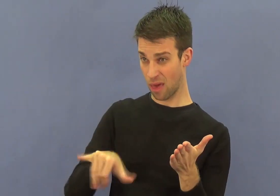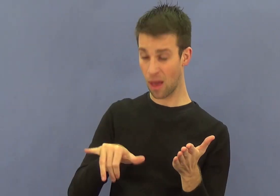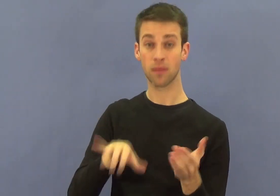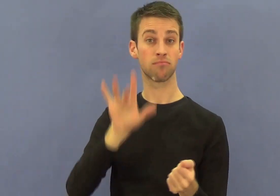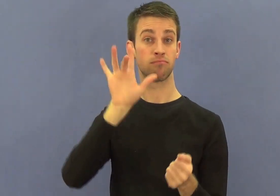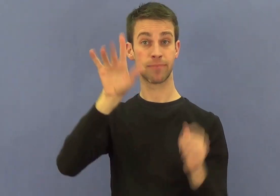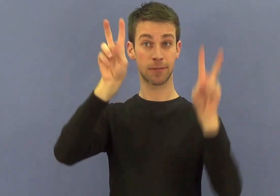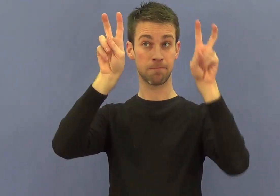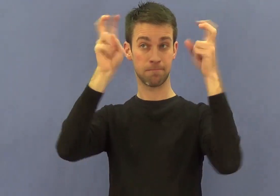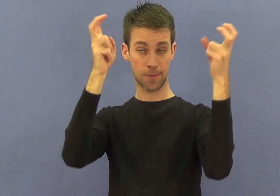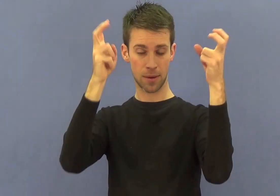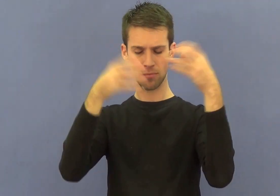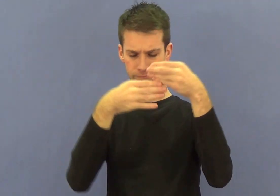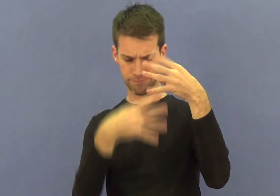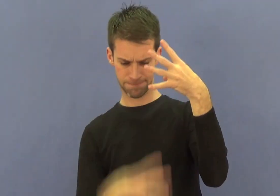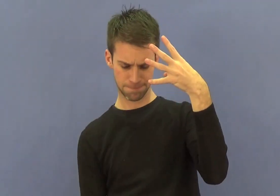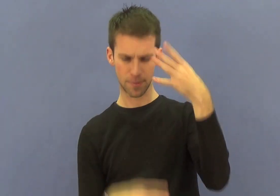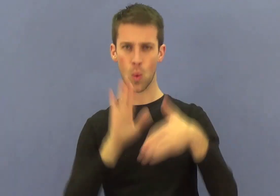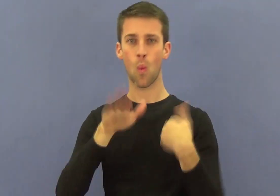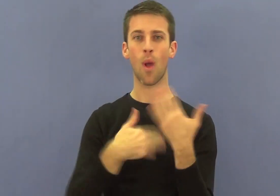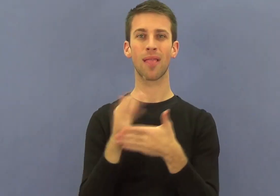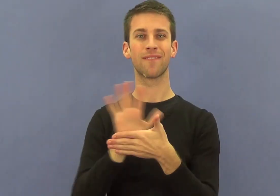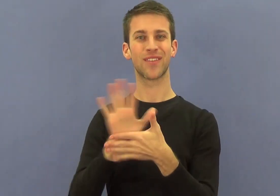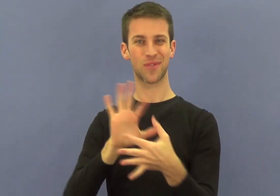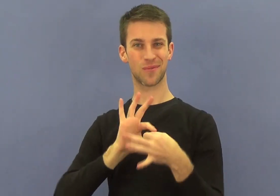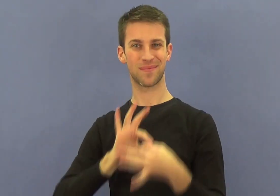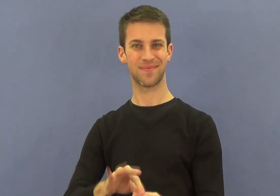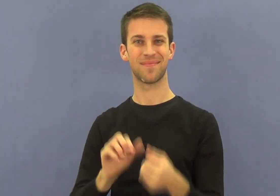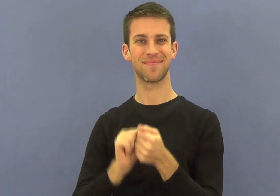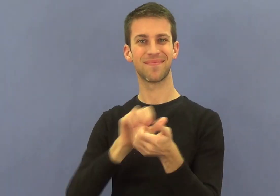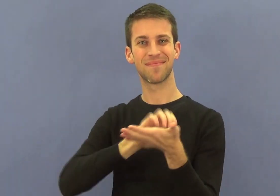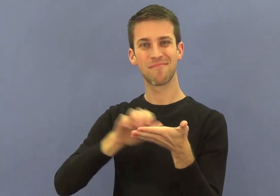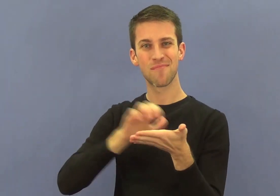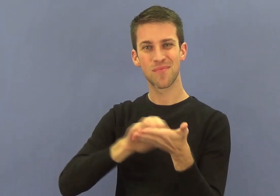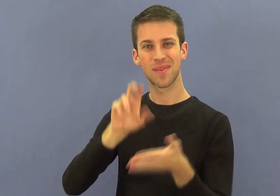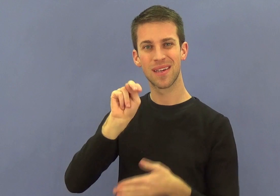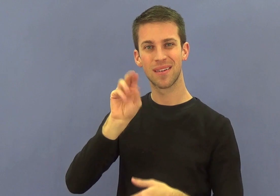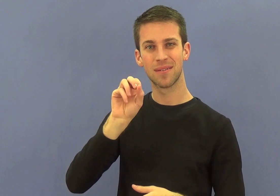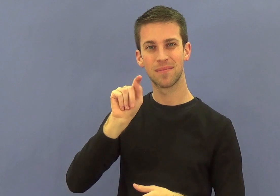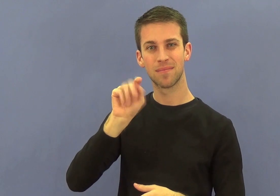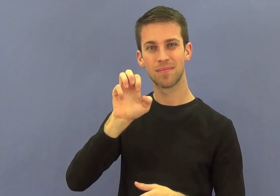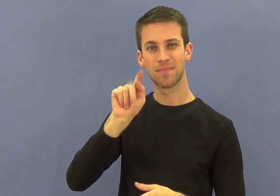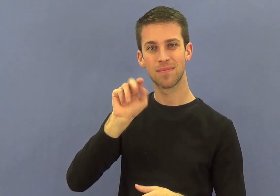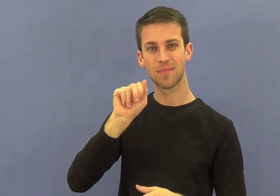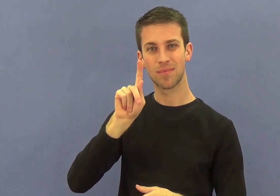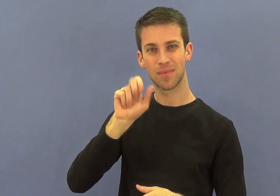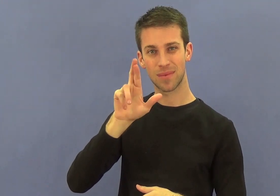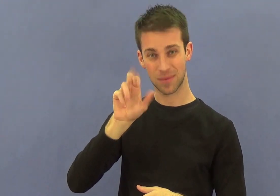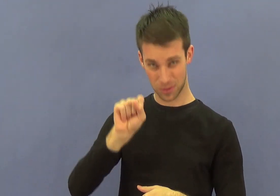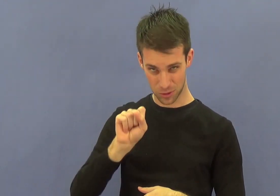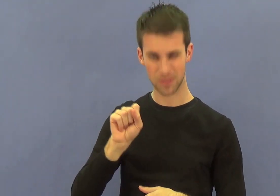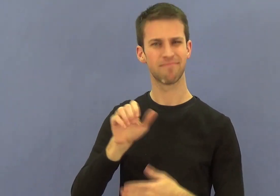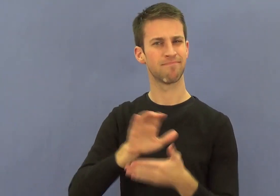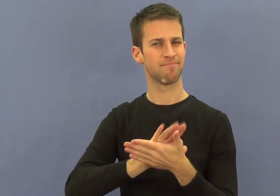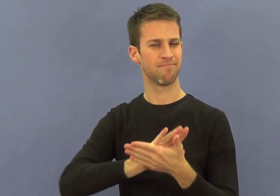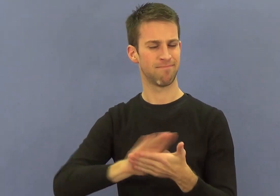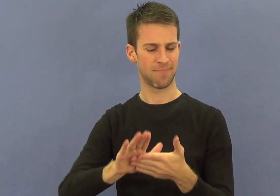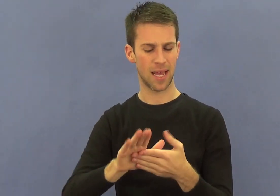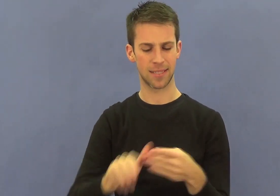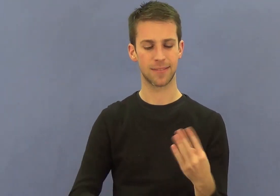Notetakers will appear. The third way is via transcript. You can view or download